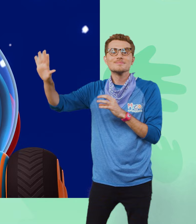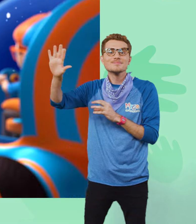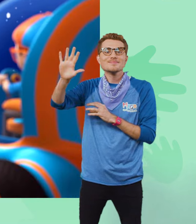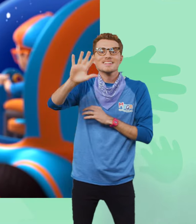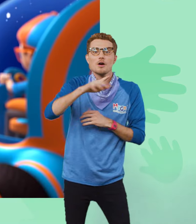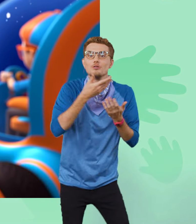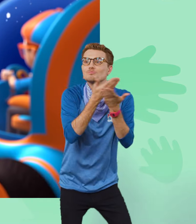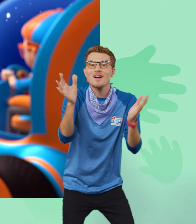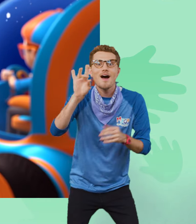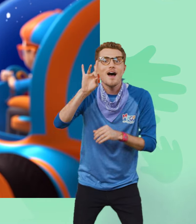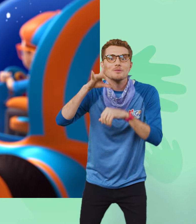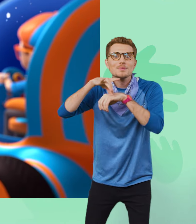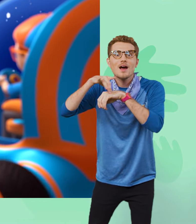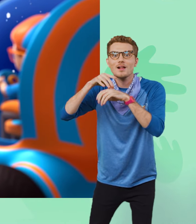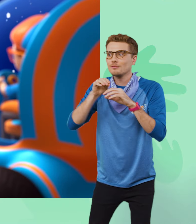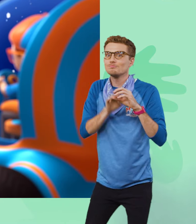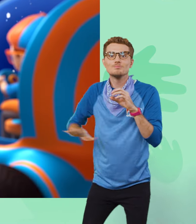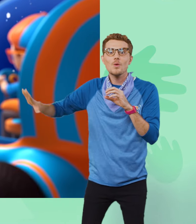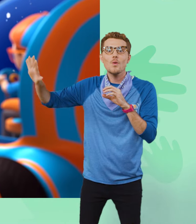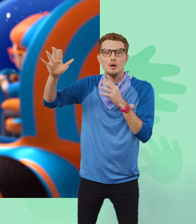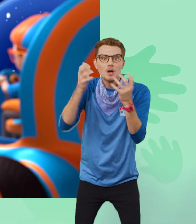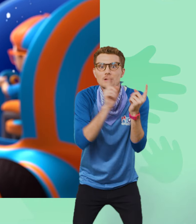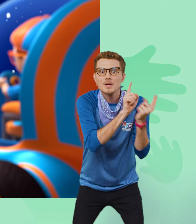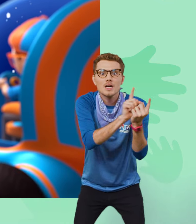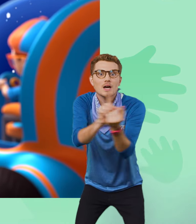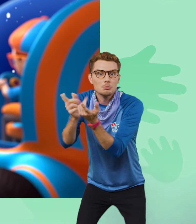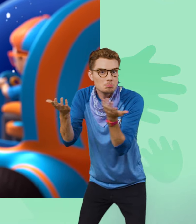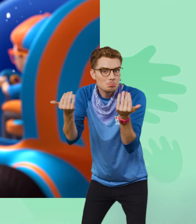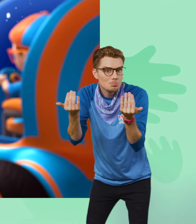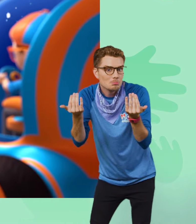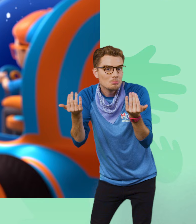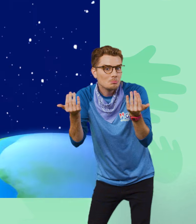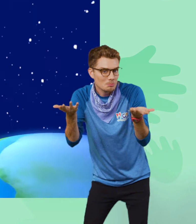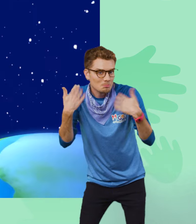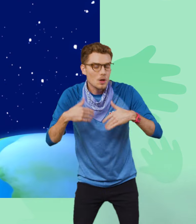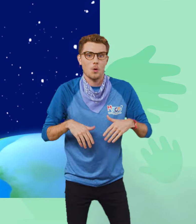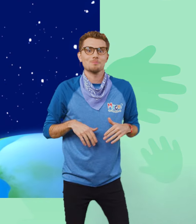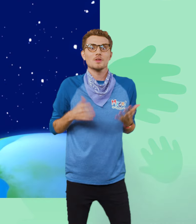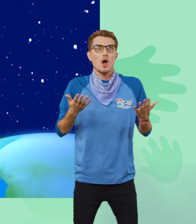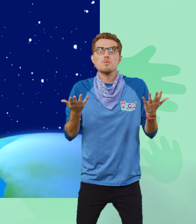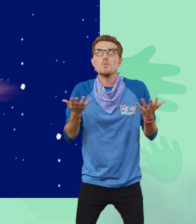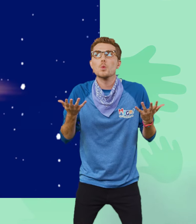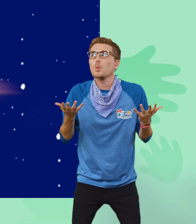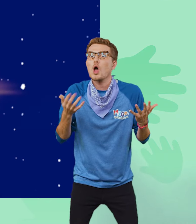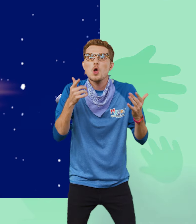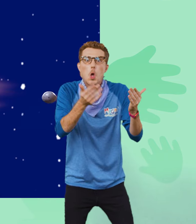There are eight planets in our solar system. Let's meet them, shall we? Closest to the